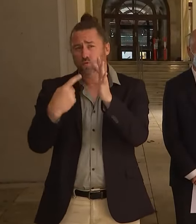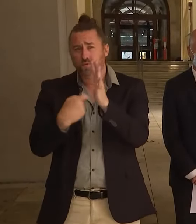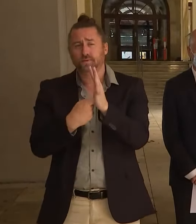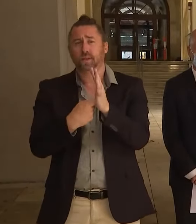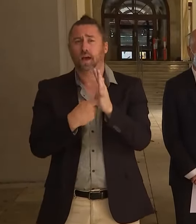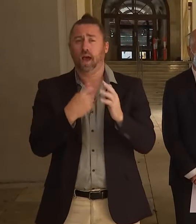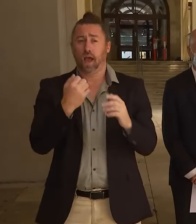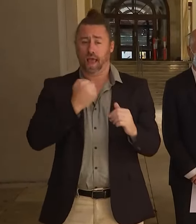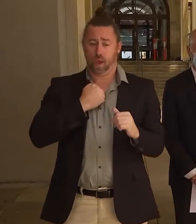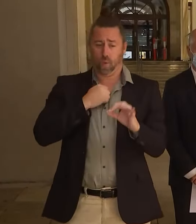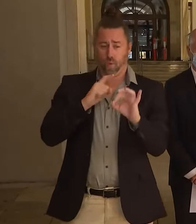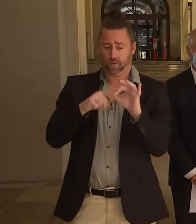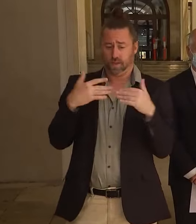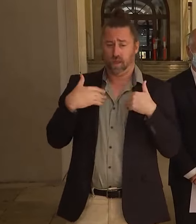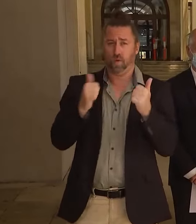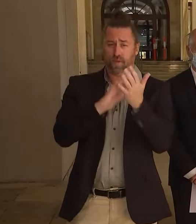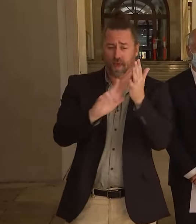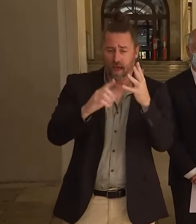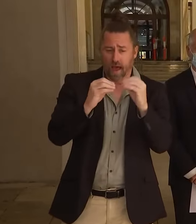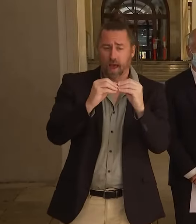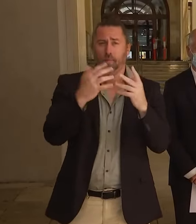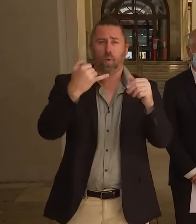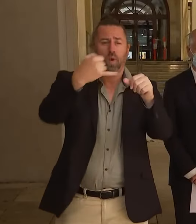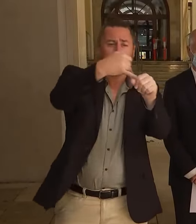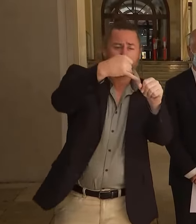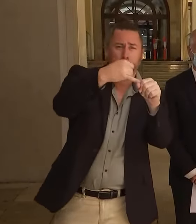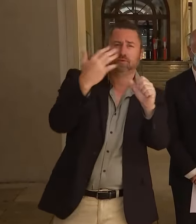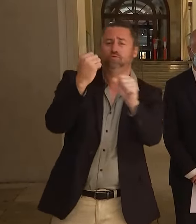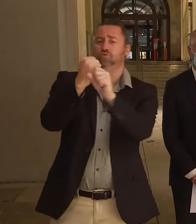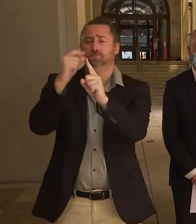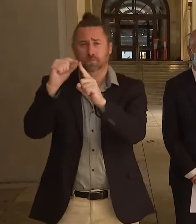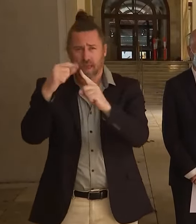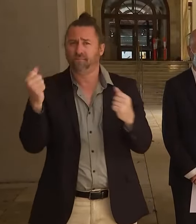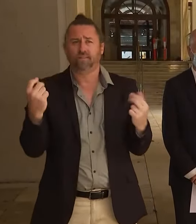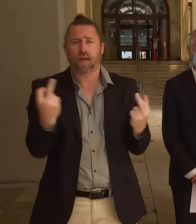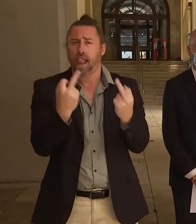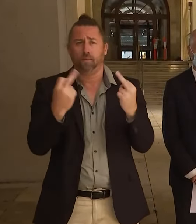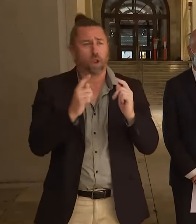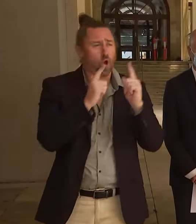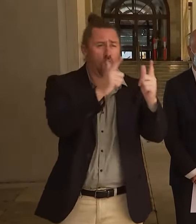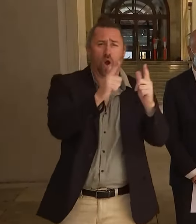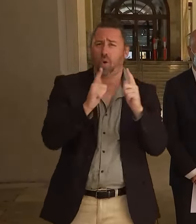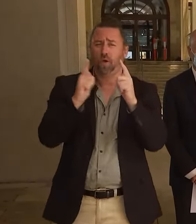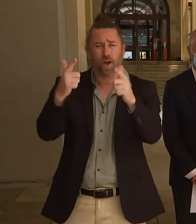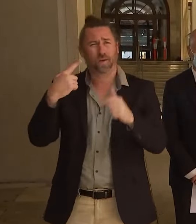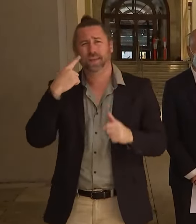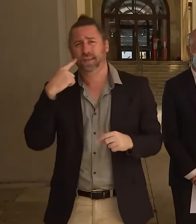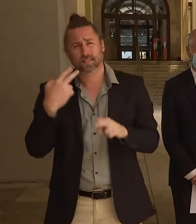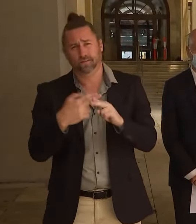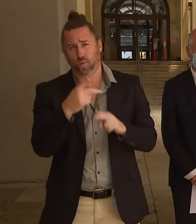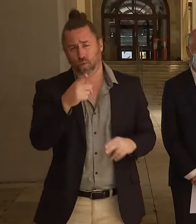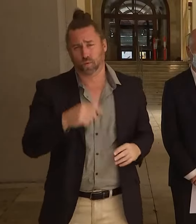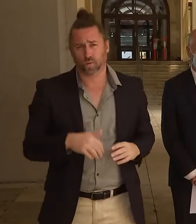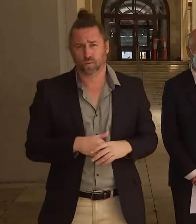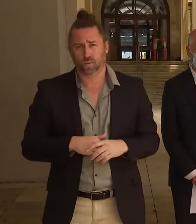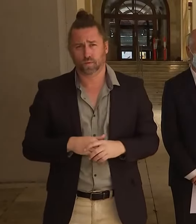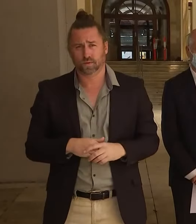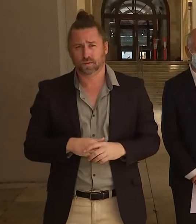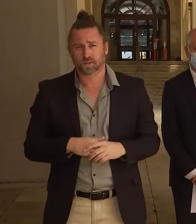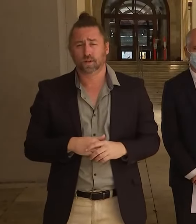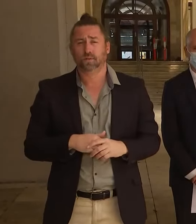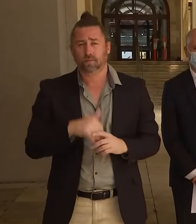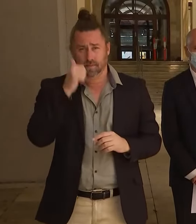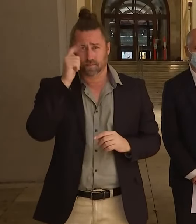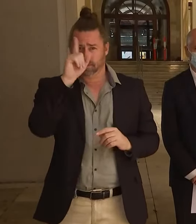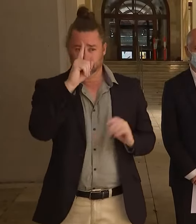GPs. So please come forward and get your booster as soon as you're due. And I remind all Queenslanders that if you, it has